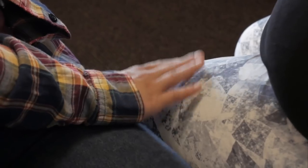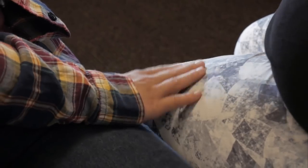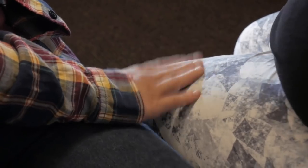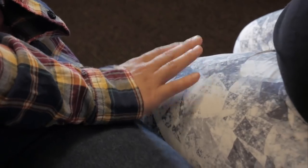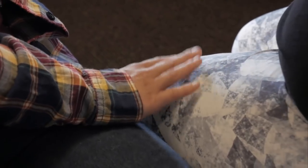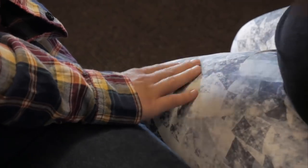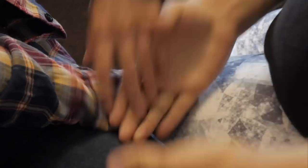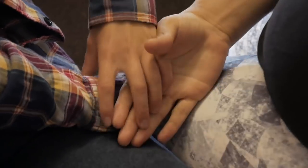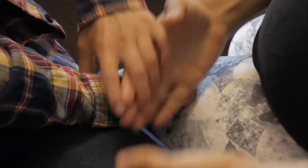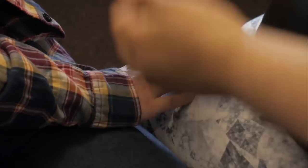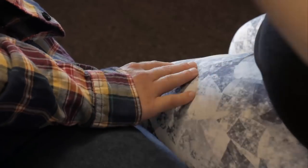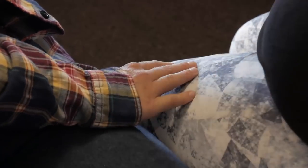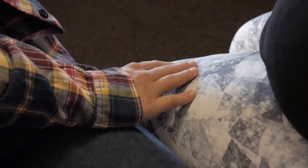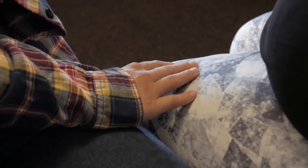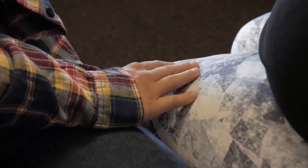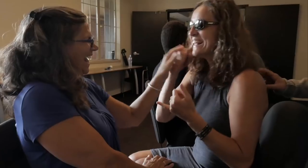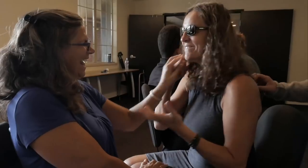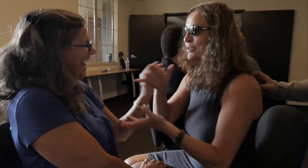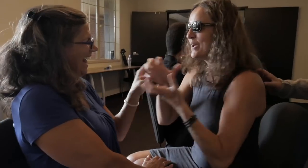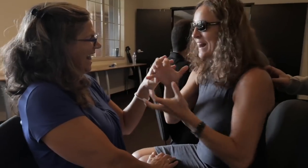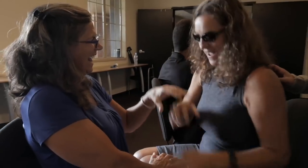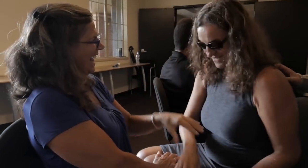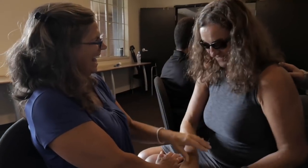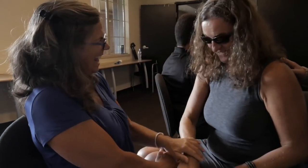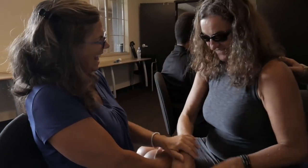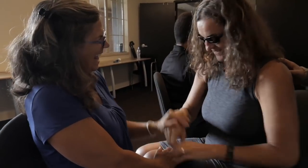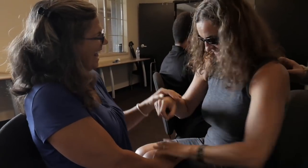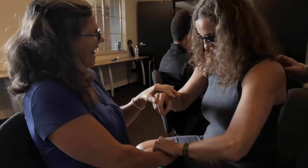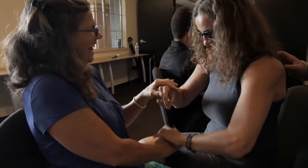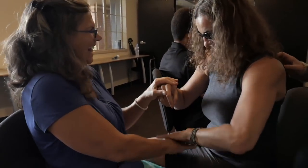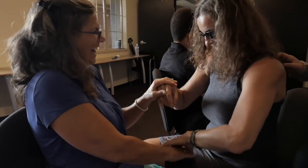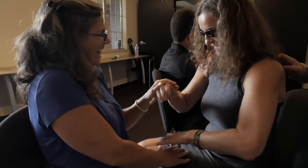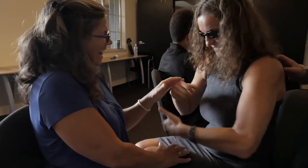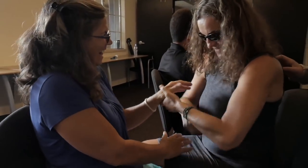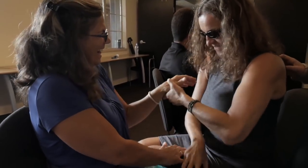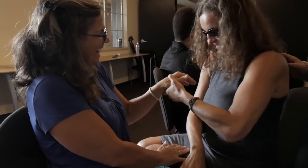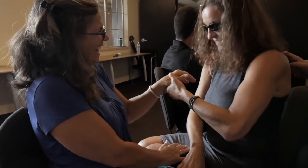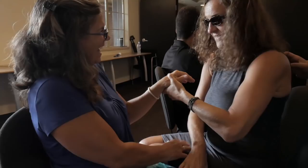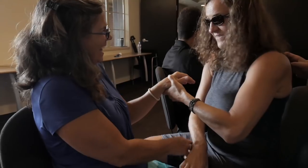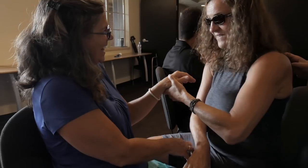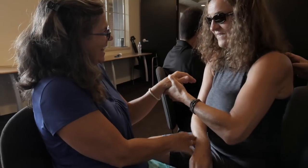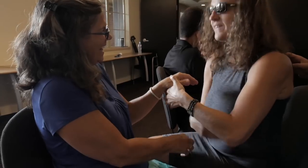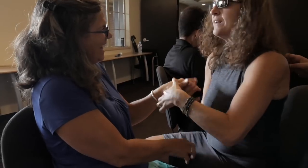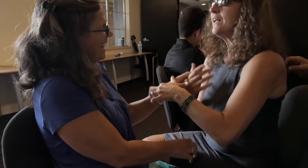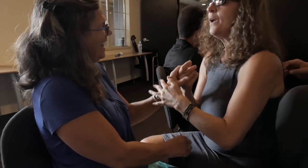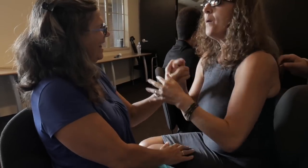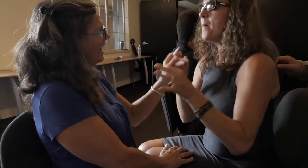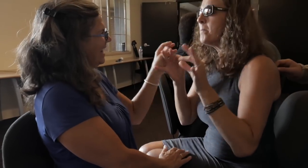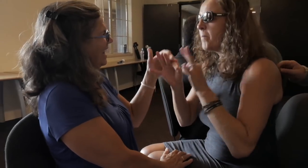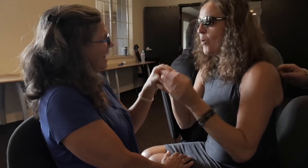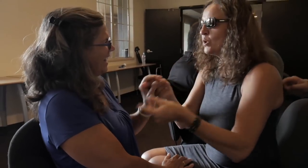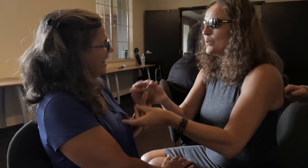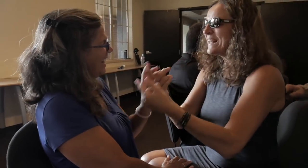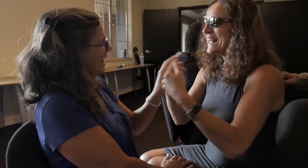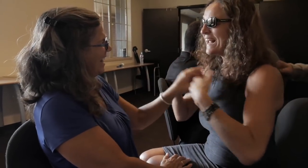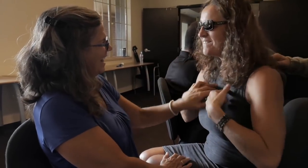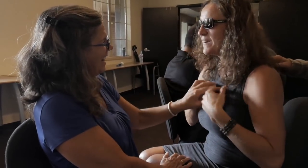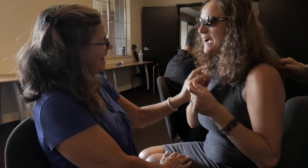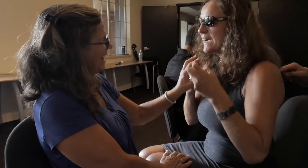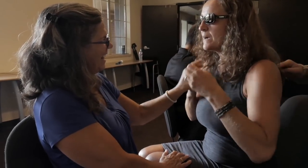fingers on the other person. They gently scratch the other person to show when they are laughing. PT allows DeafBlind